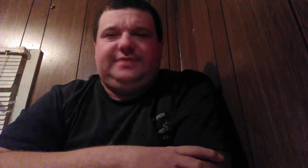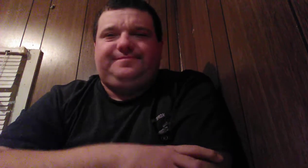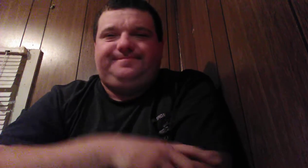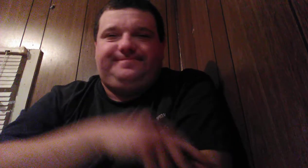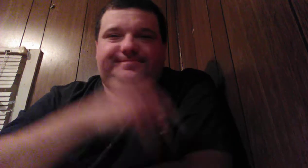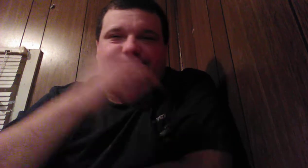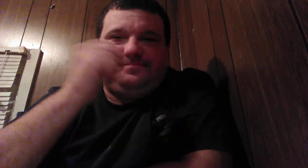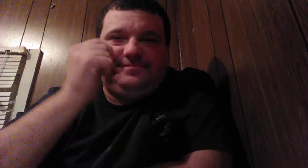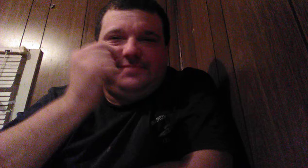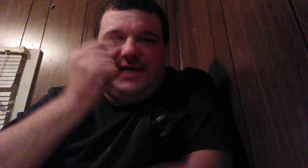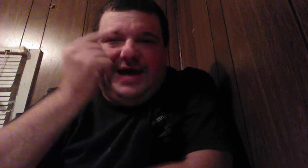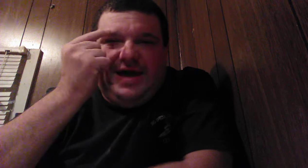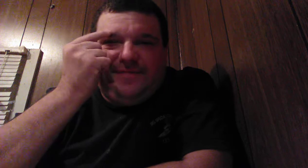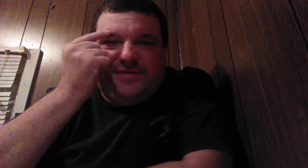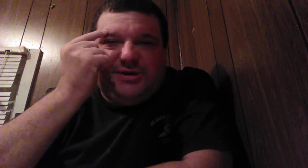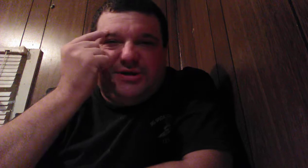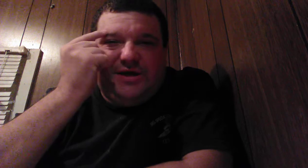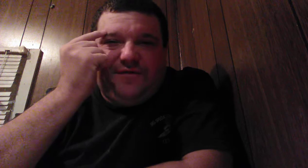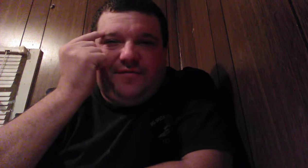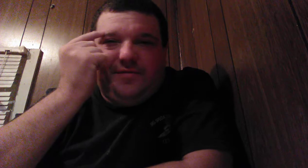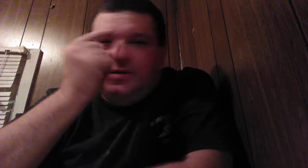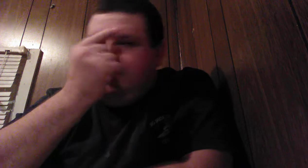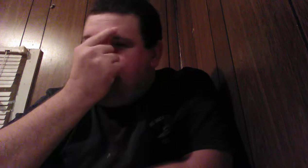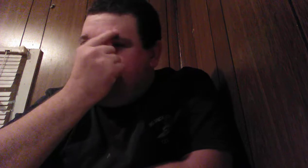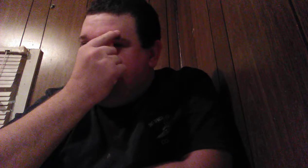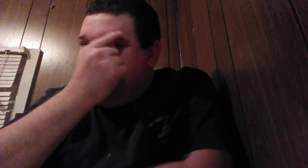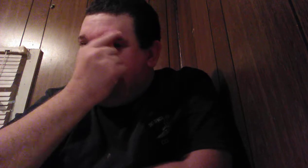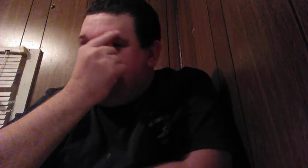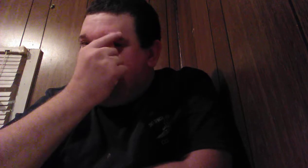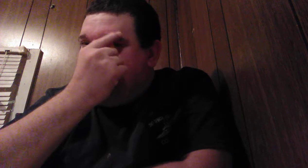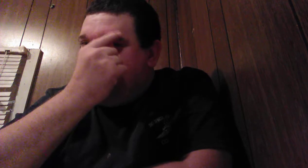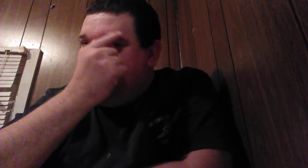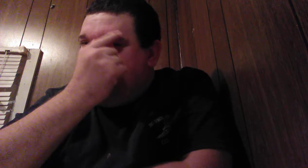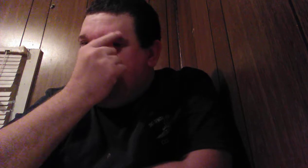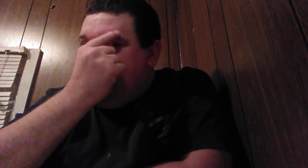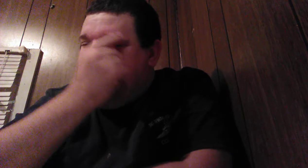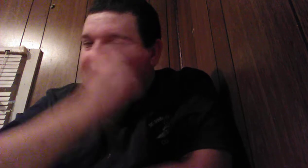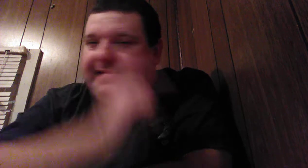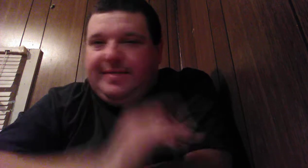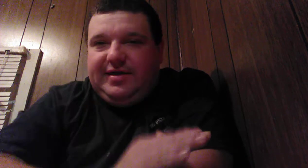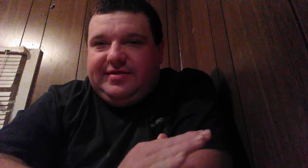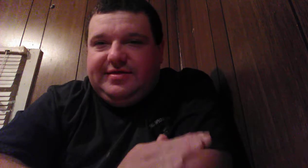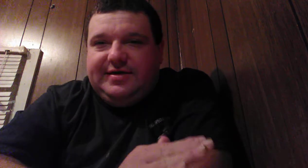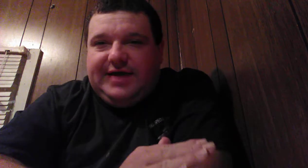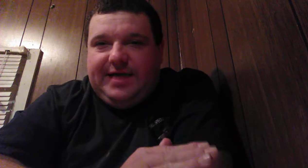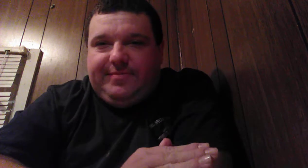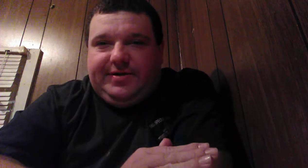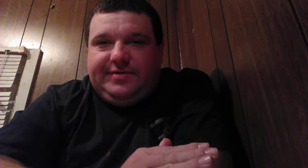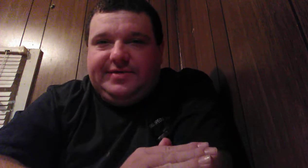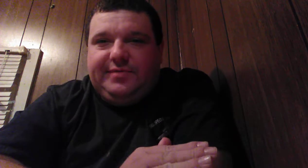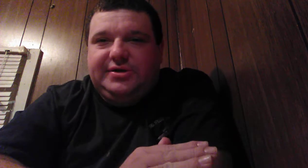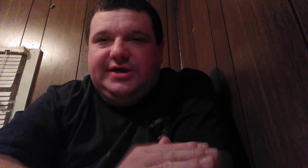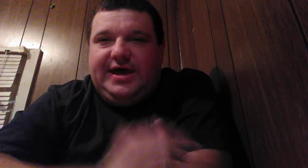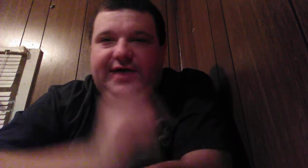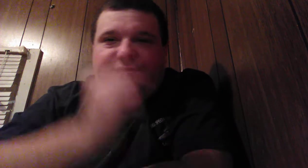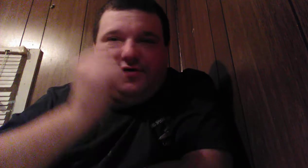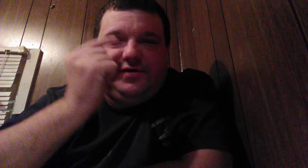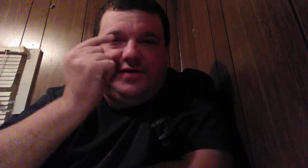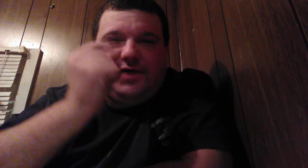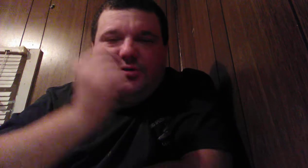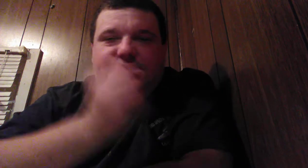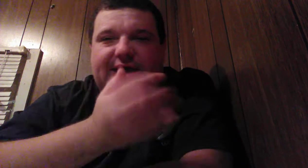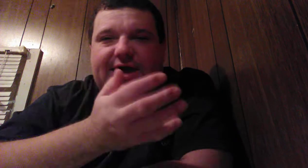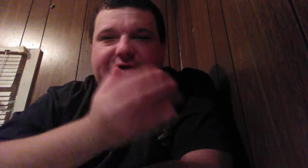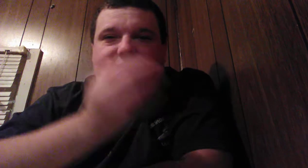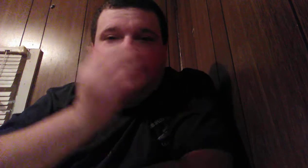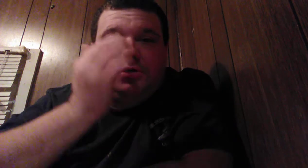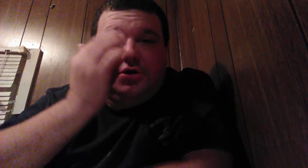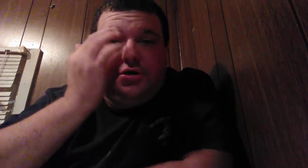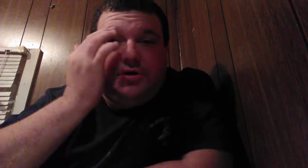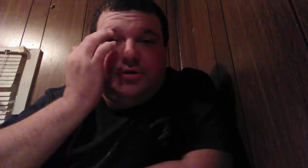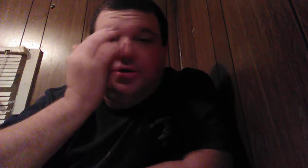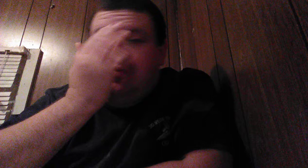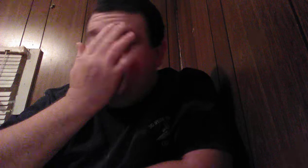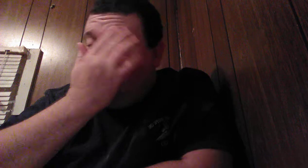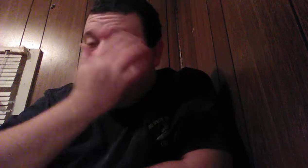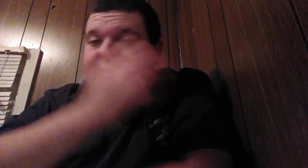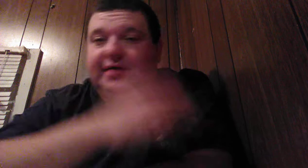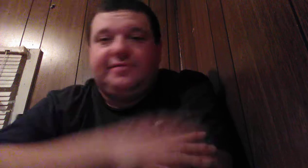I have to shave them a little I hate my thick eyebrows I wish I have I wish I had the little eyebrows